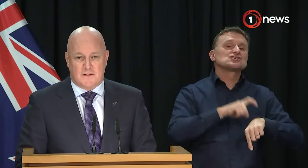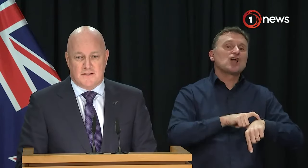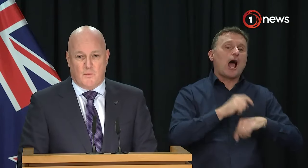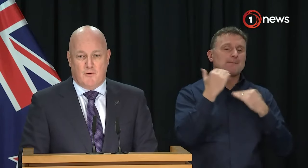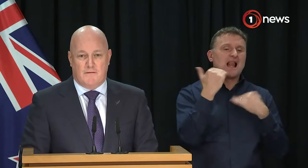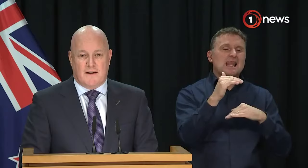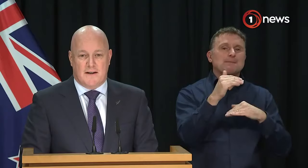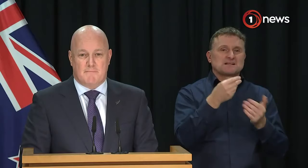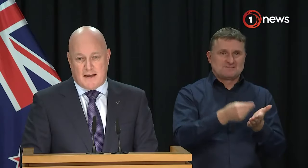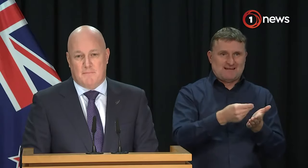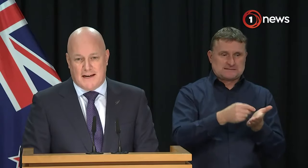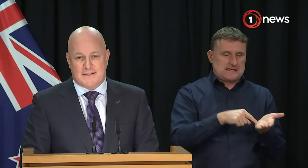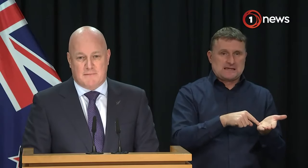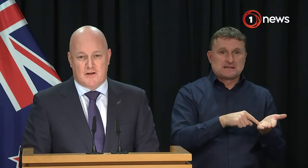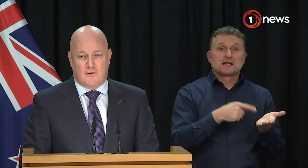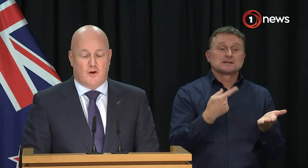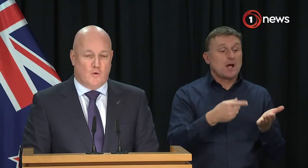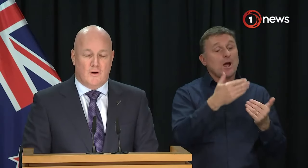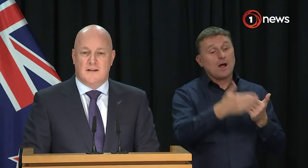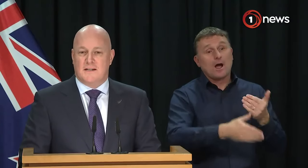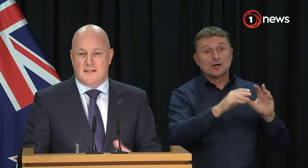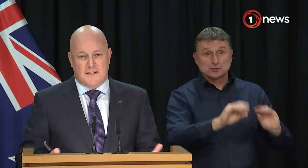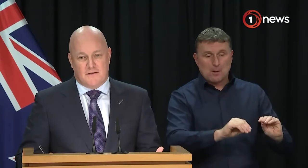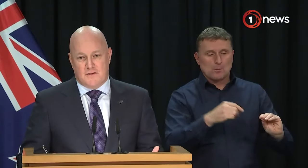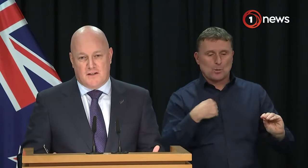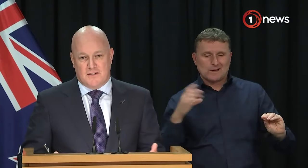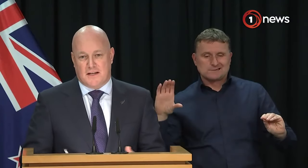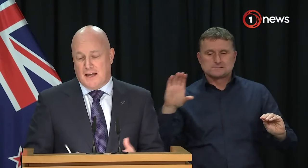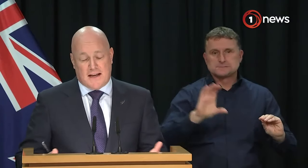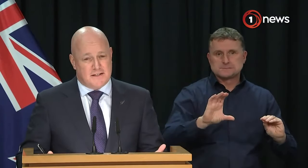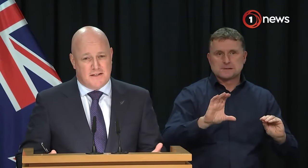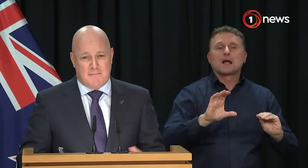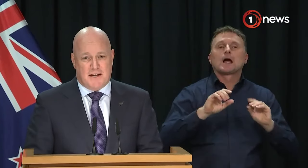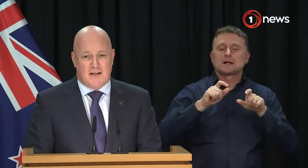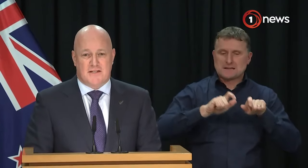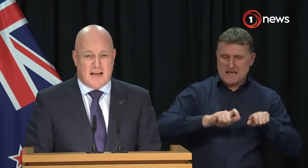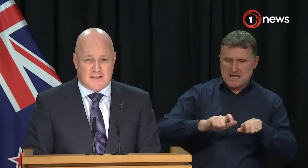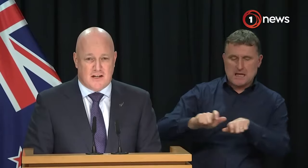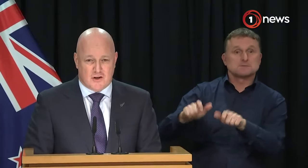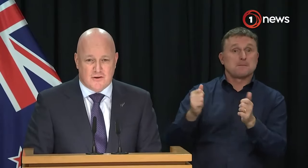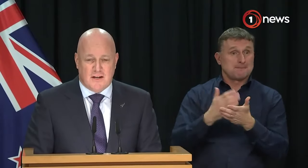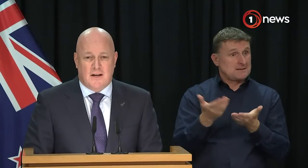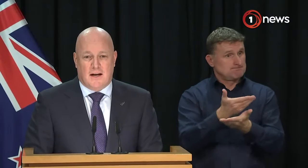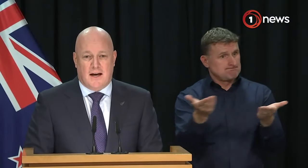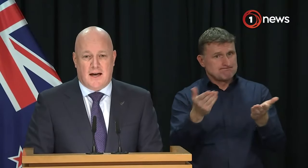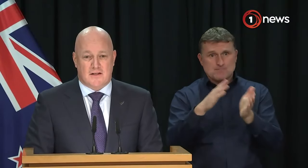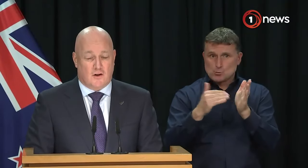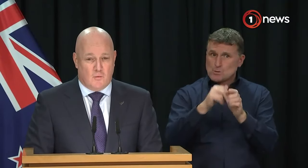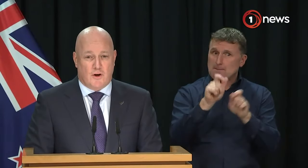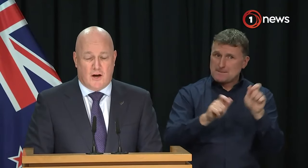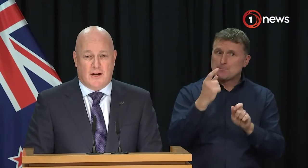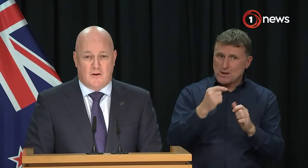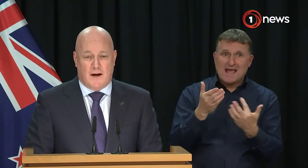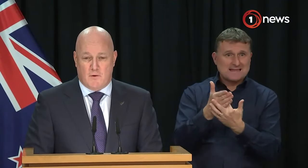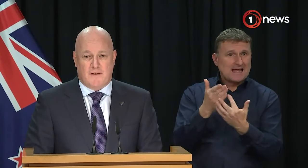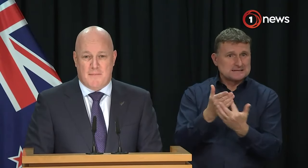that's what's different and so we're putting funding back in place to make sure that the core needs of New Zealanders can get access to their medications as they should and there's